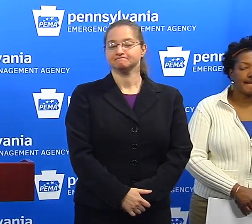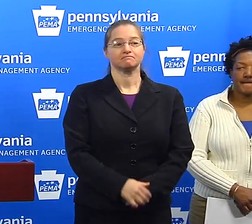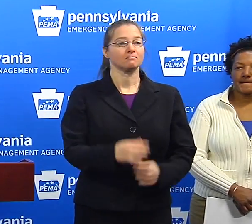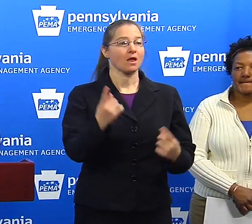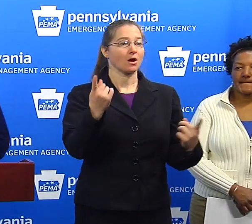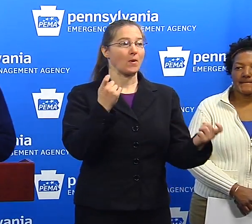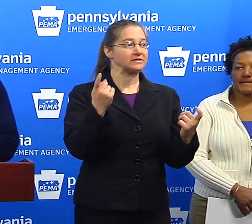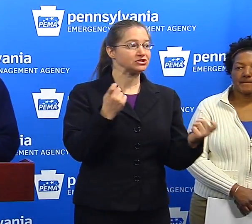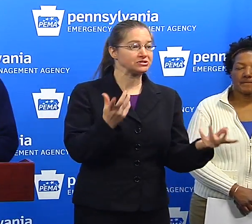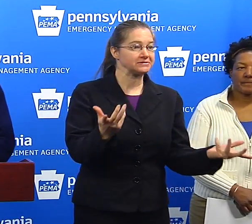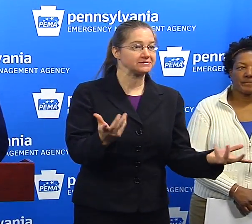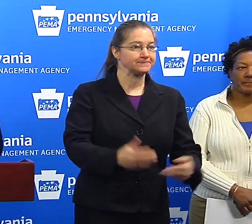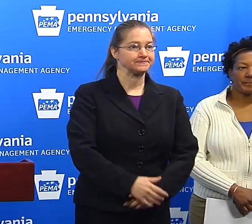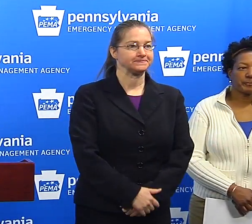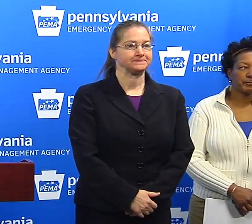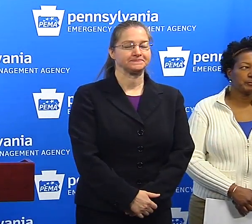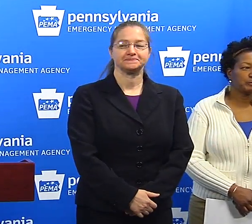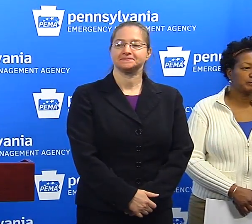questions.